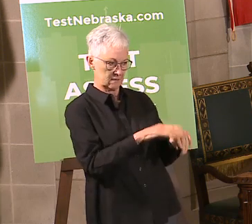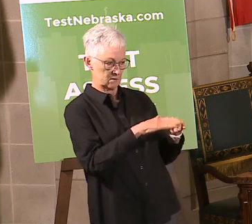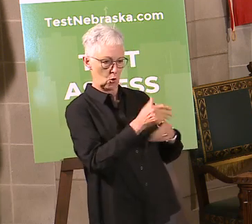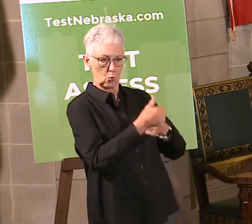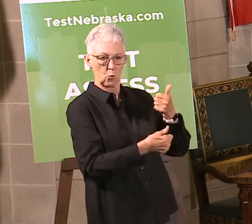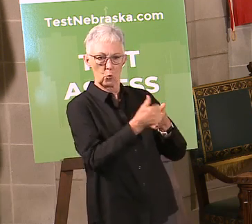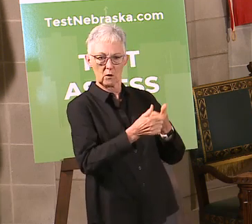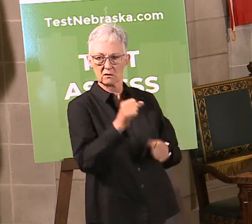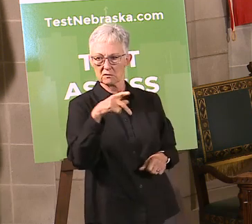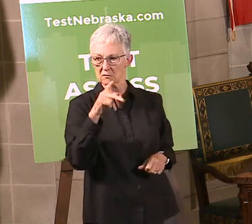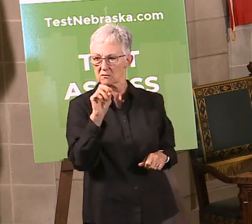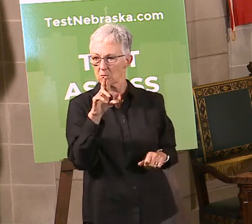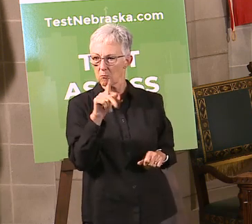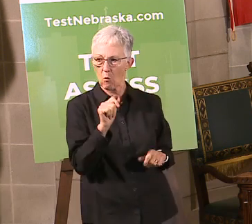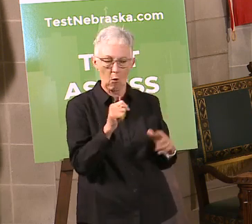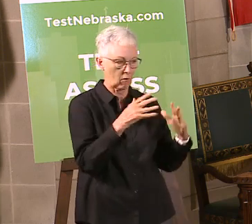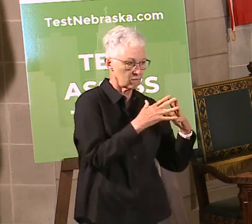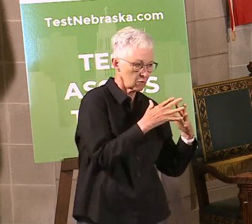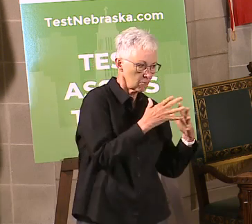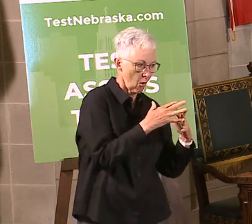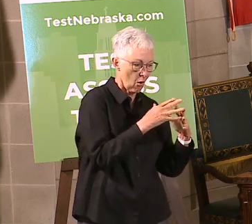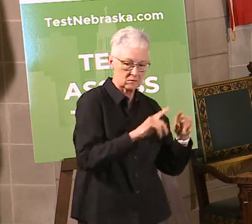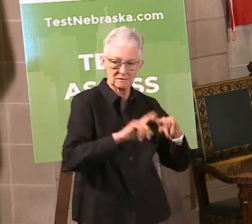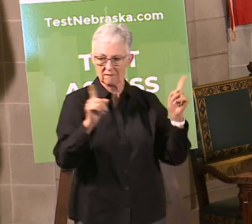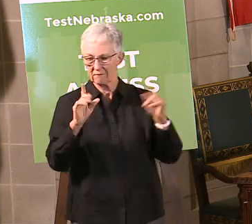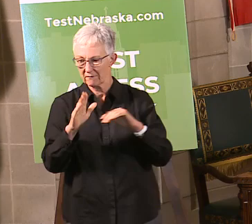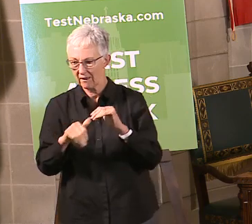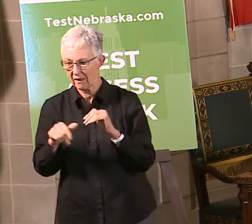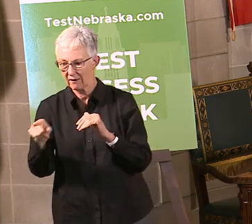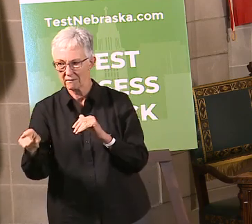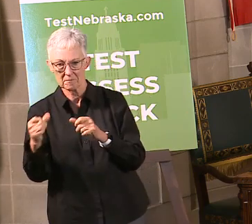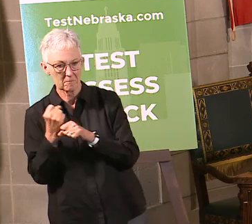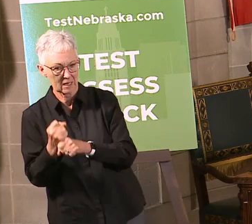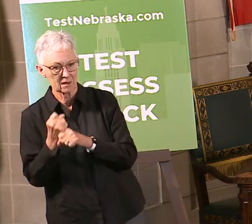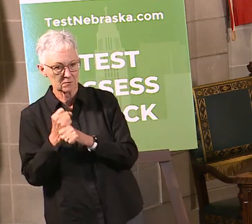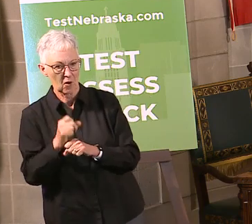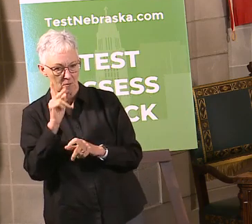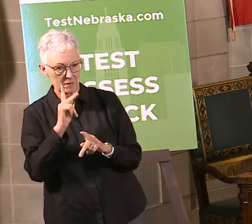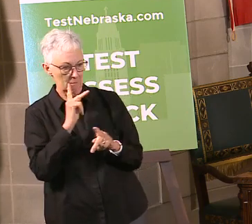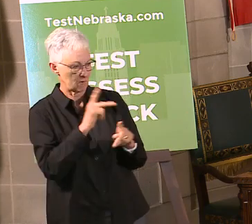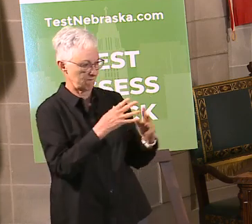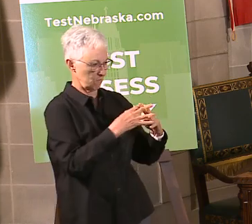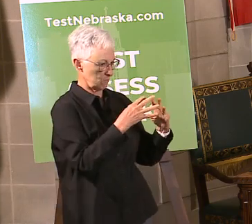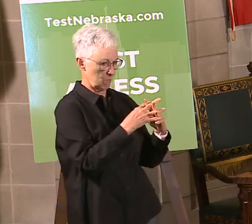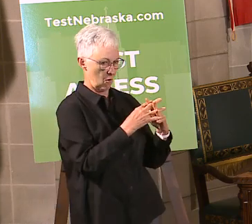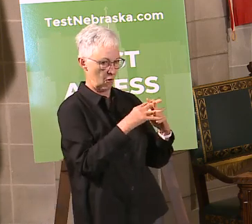like. But at least it gives us a start to look at kind of fan behavior and parent and coach's behavior as well.